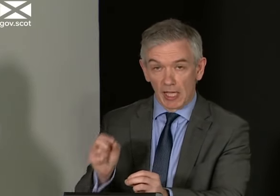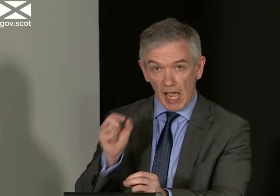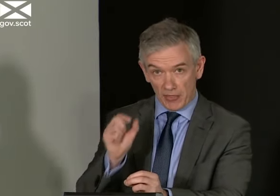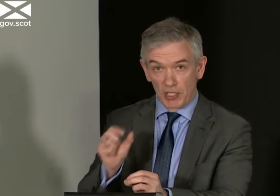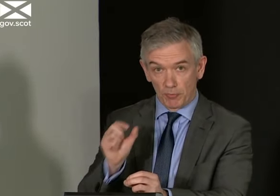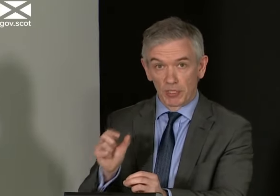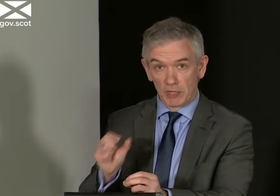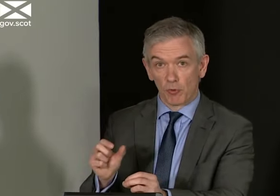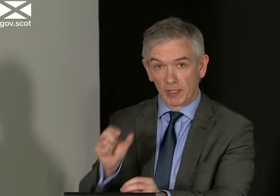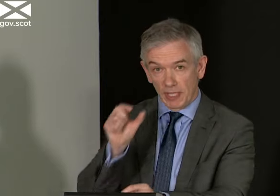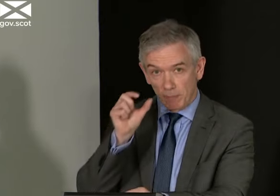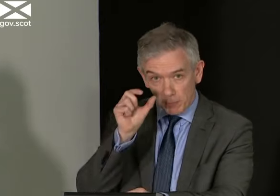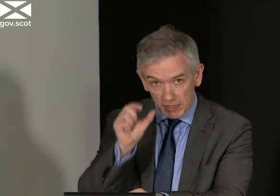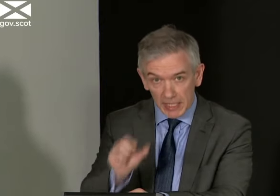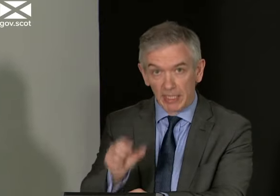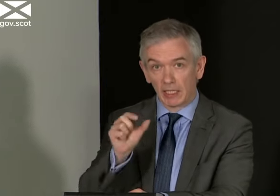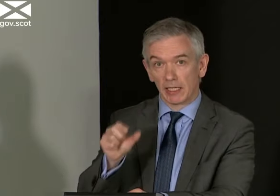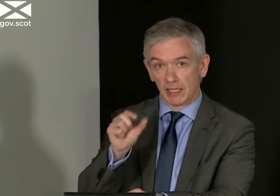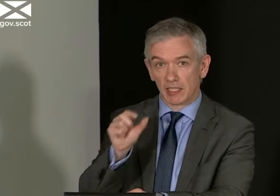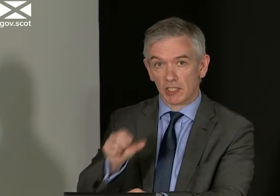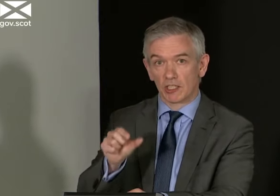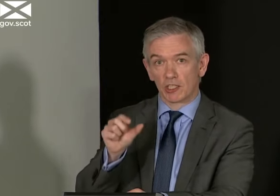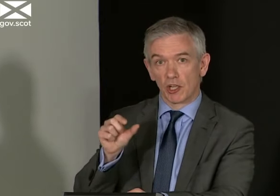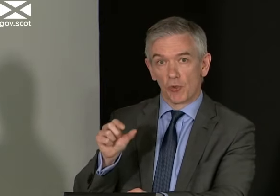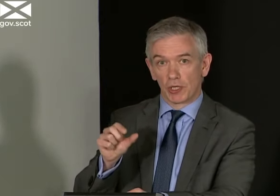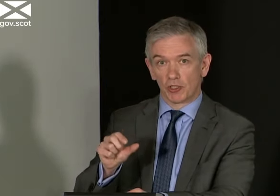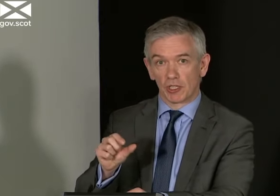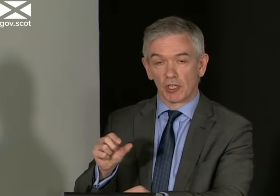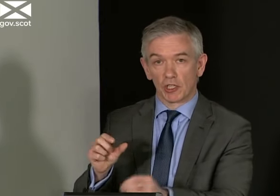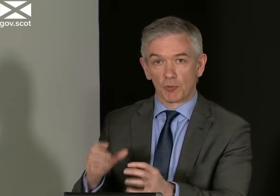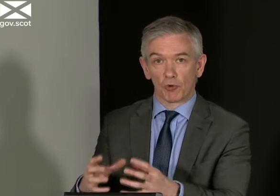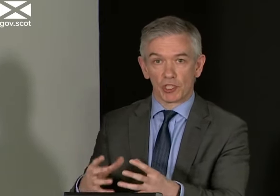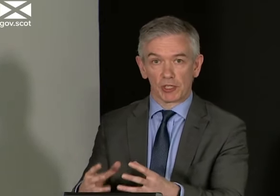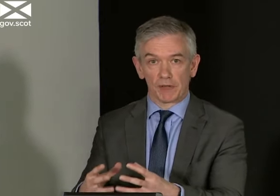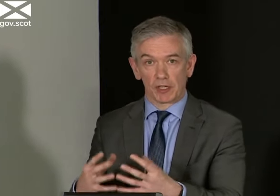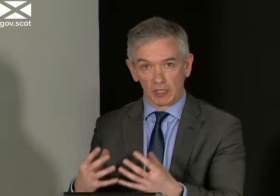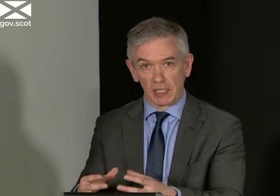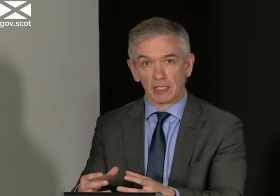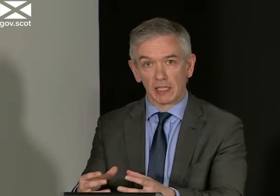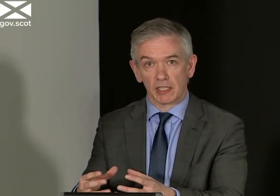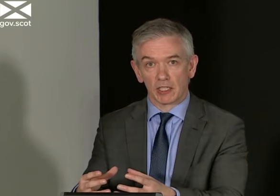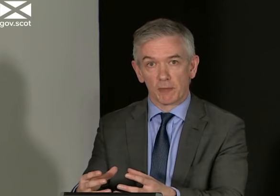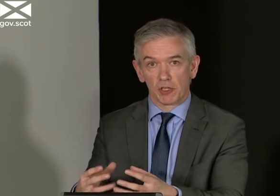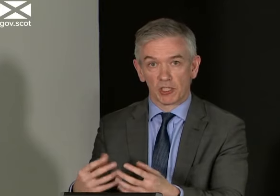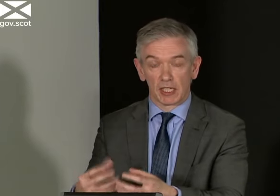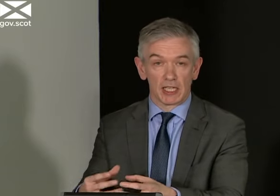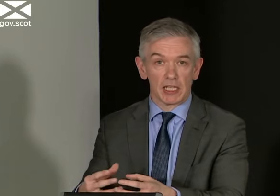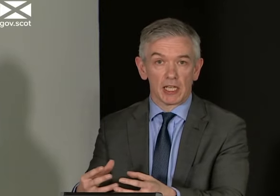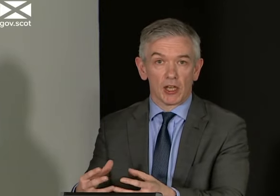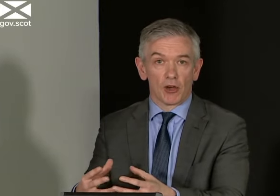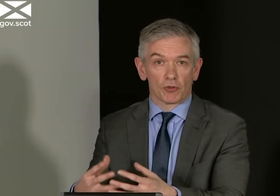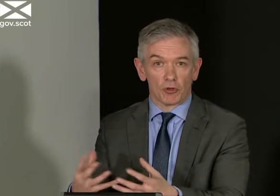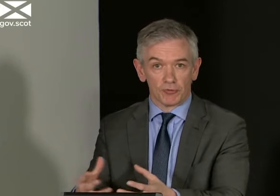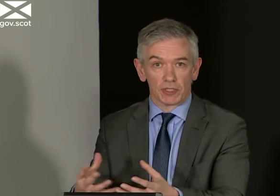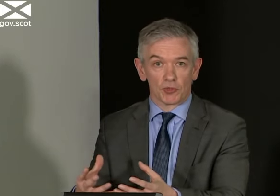on at this precise moment in time, but particularly in this instance when it's on a small geographical area like this because the degree